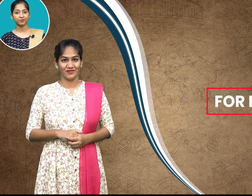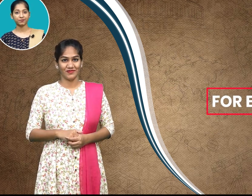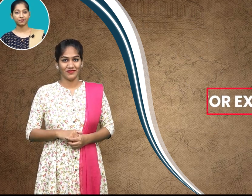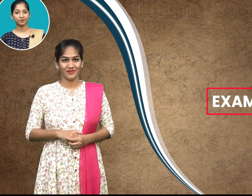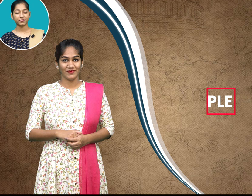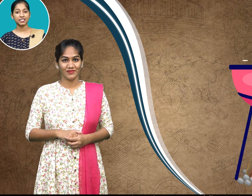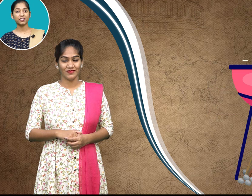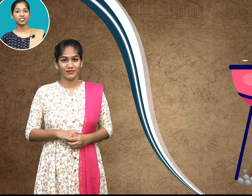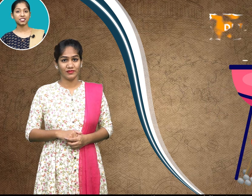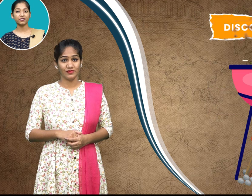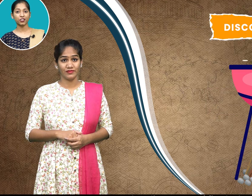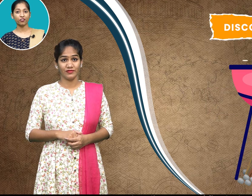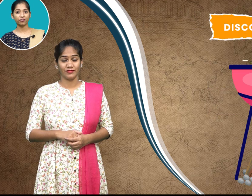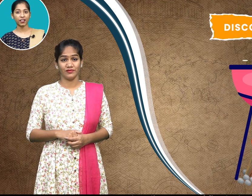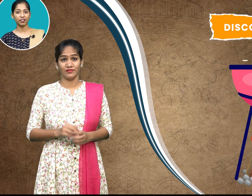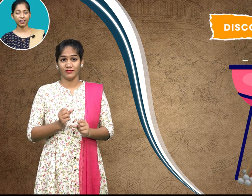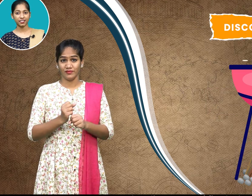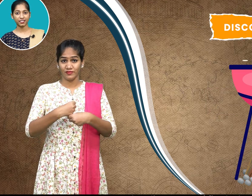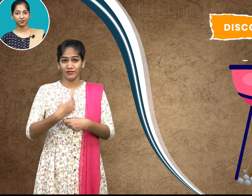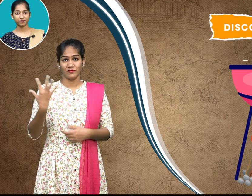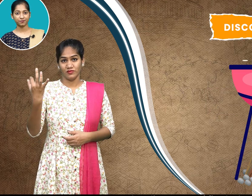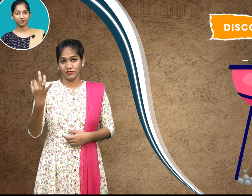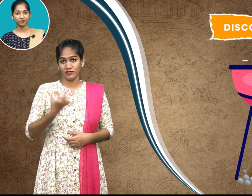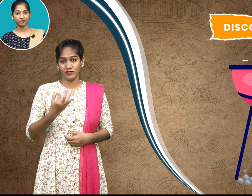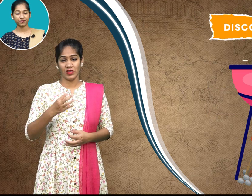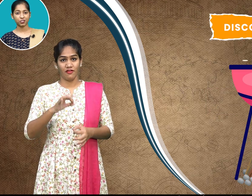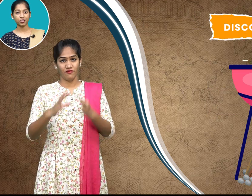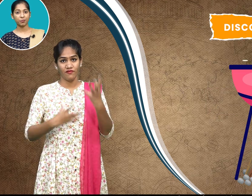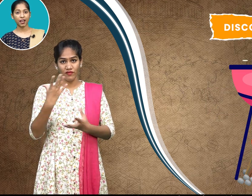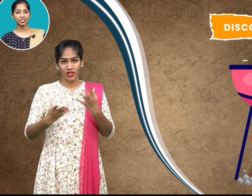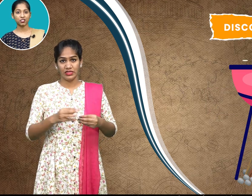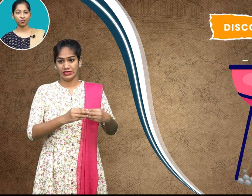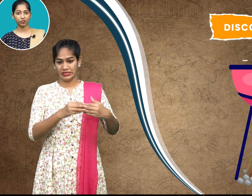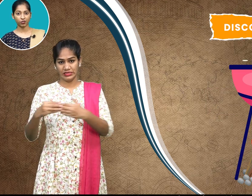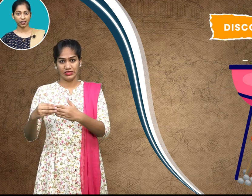the discovery of fire led to the practice of cooking